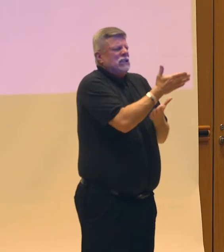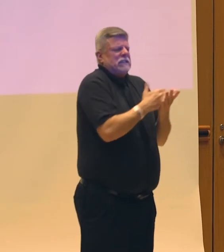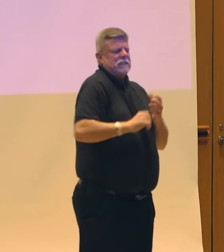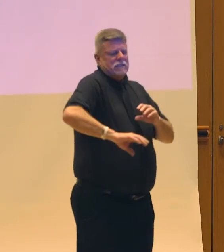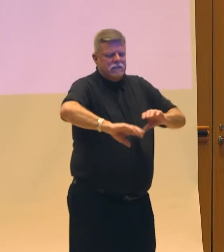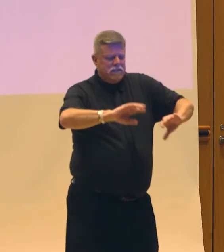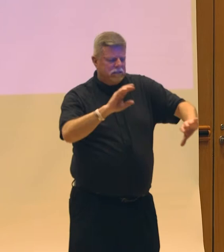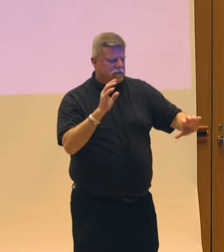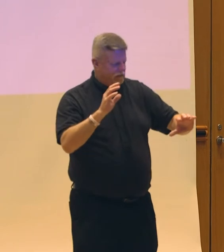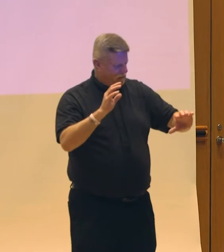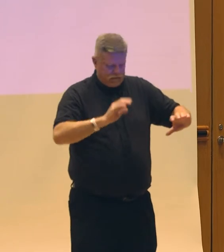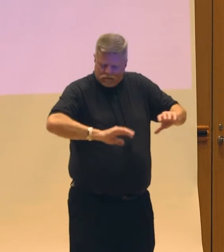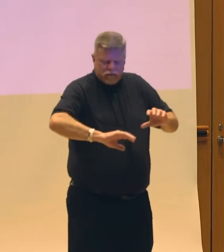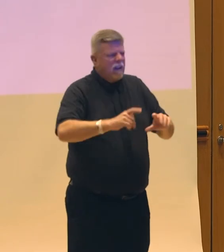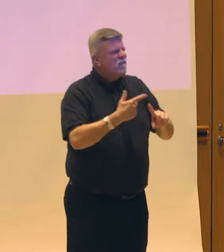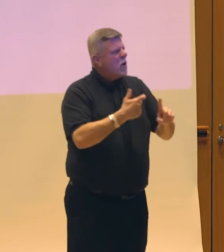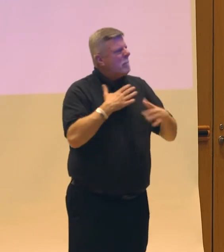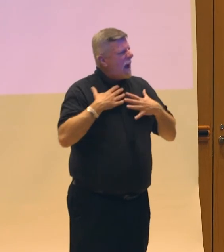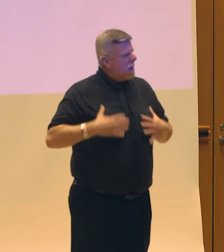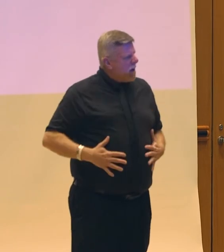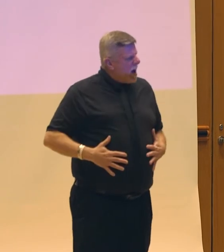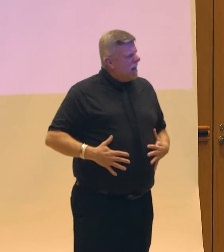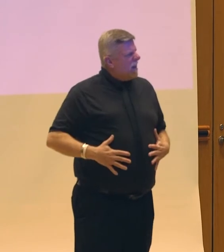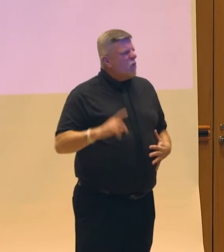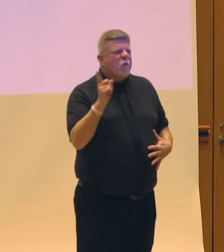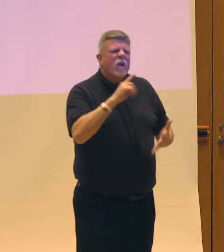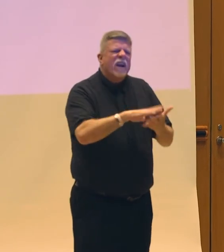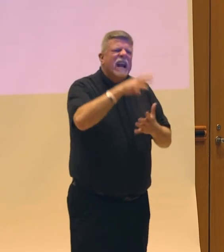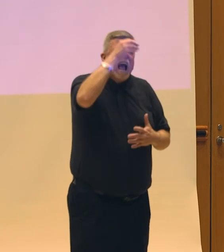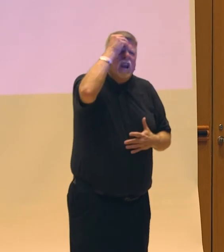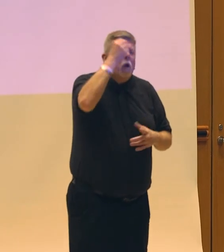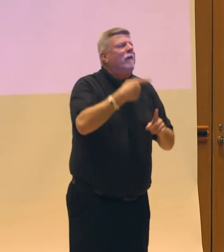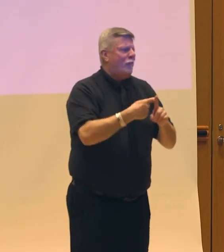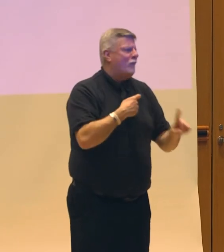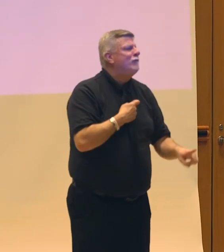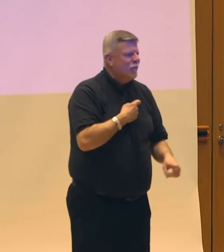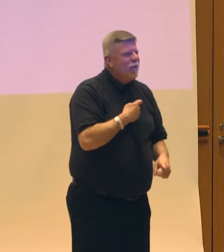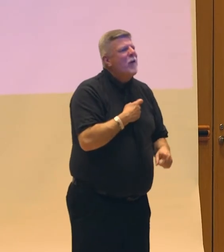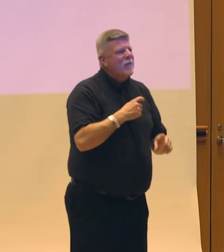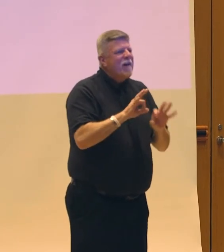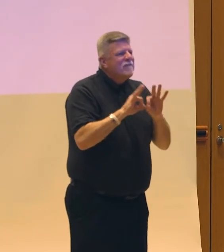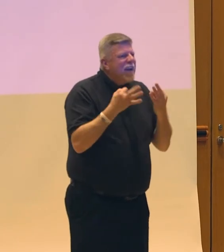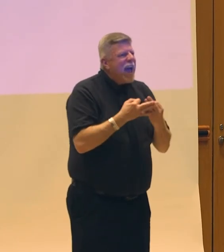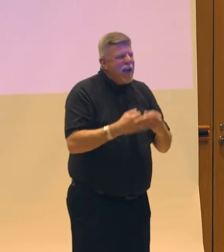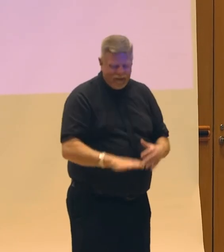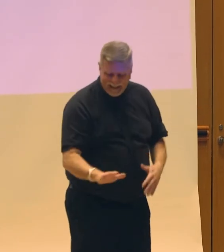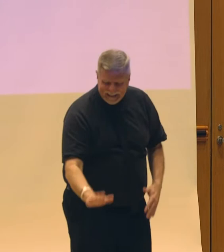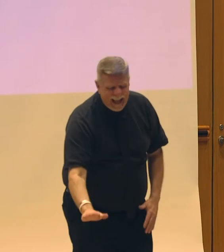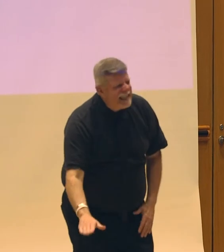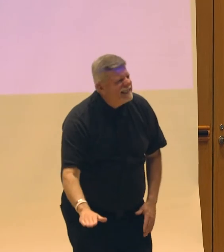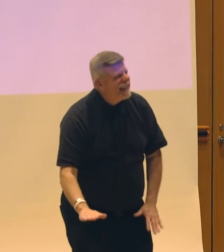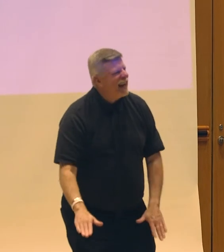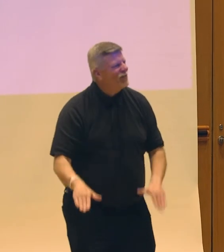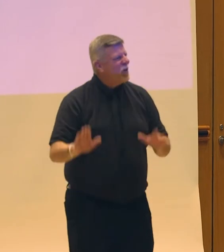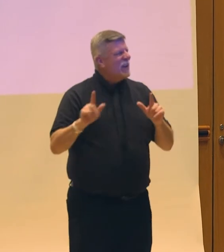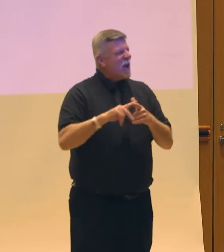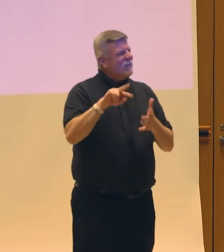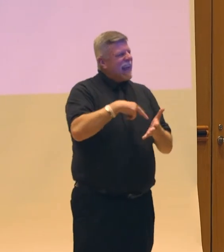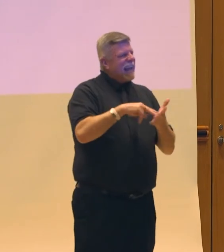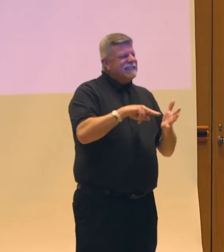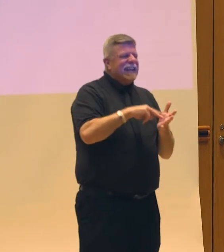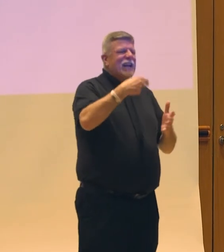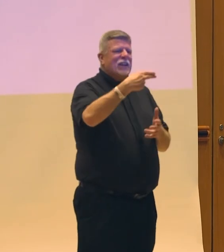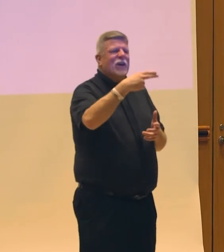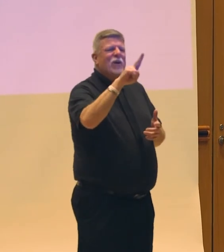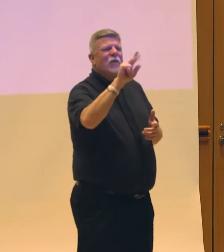coming out of my body that I had learned as a child with my family dancing hula. They had nothing to do with the ballet, modern,